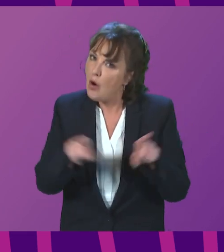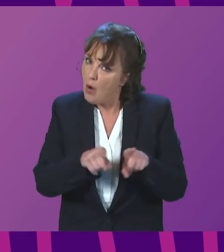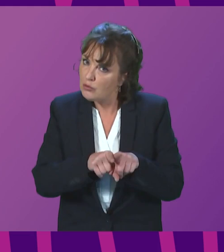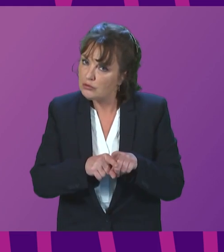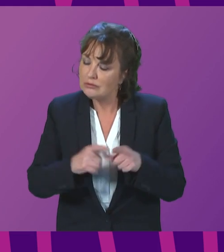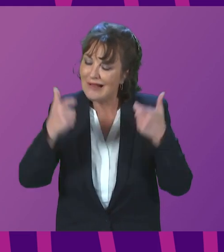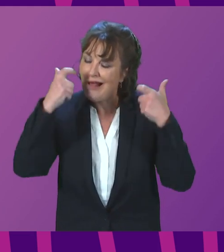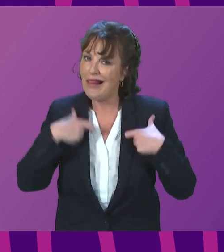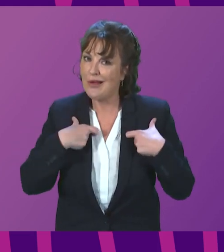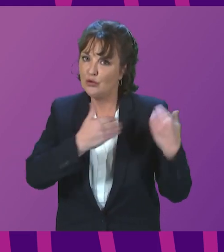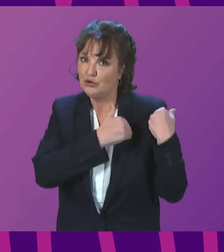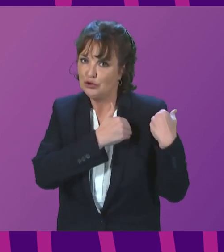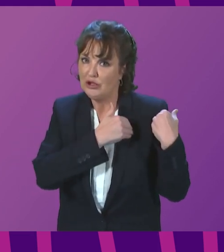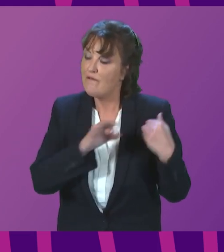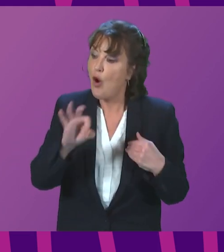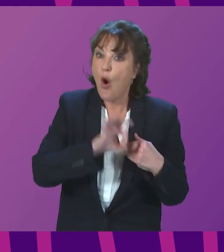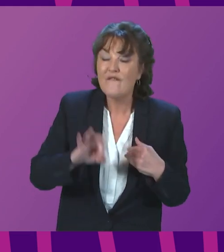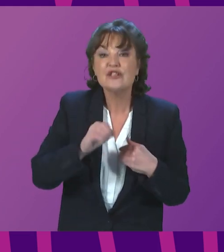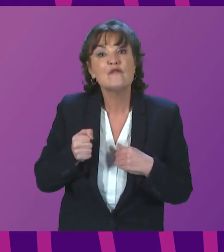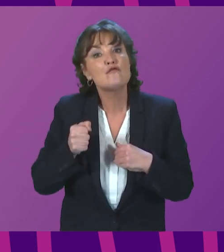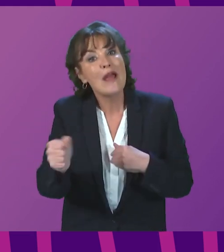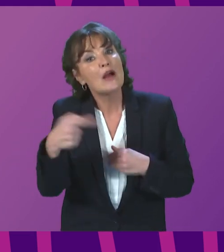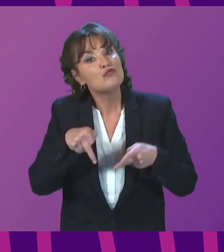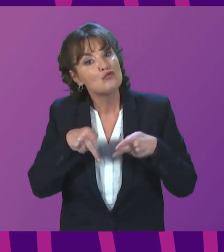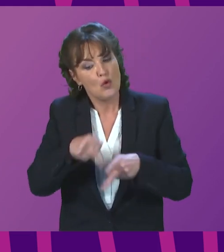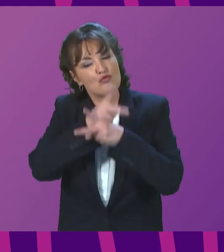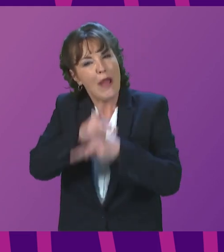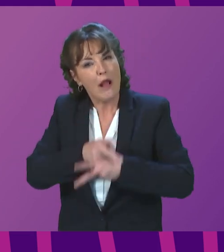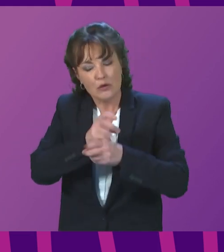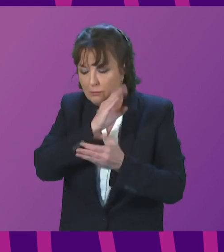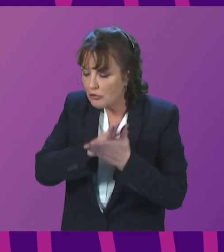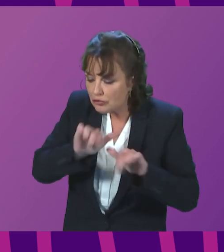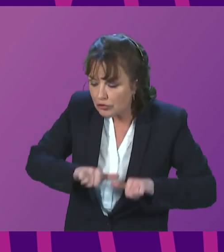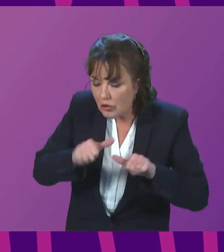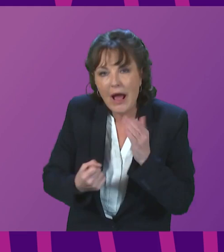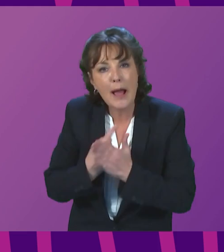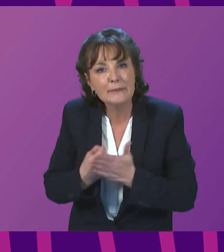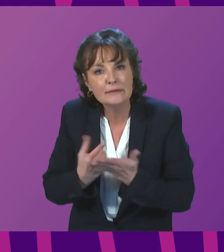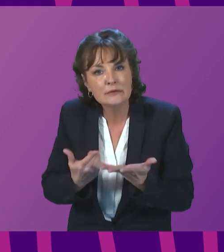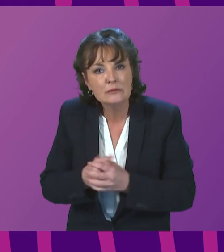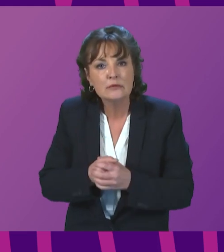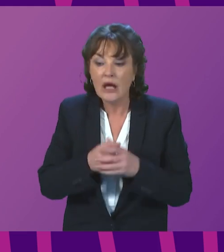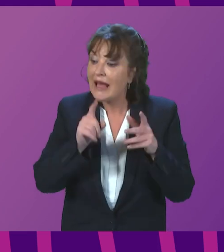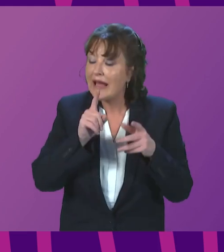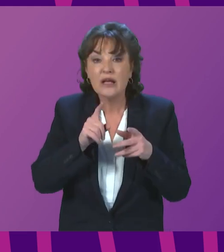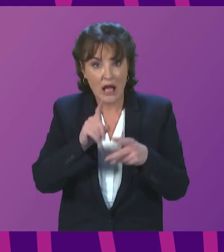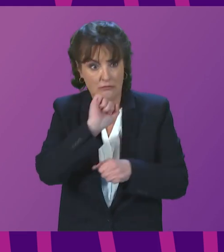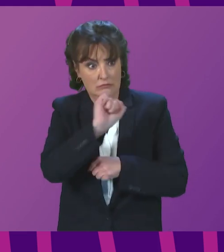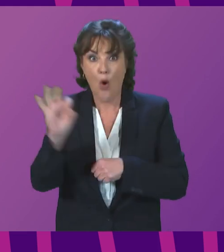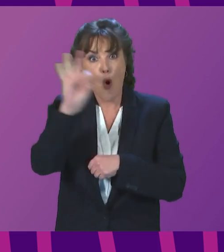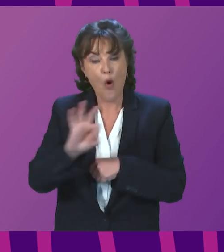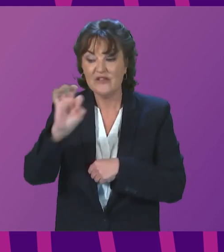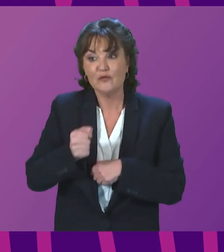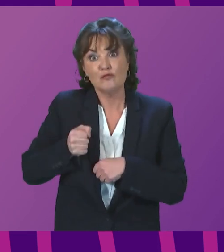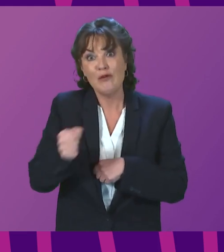the Office of Rail and Road as regulator to oversee that duty with enforcement if and when necessary. The Office of Rail